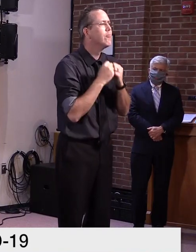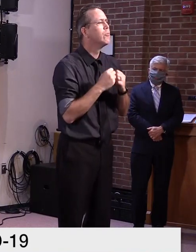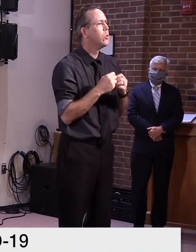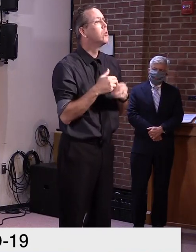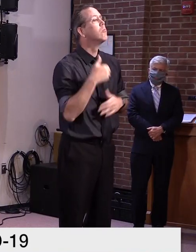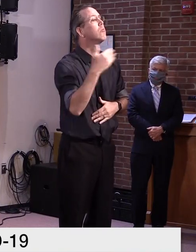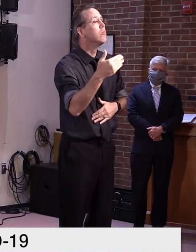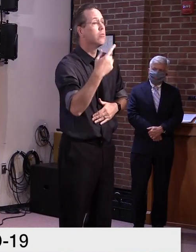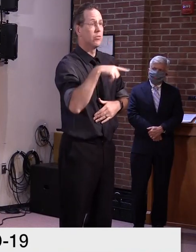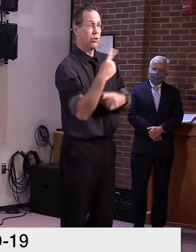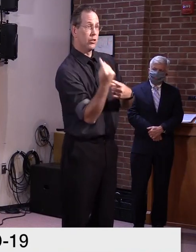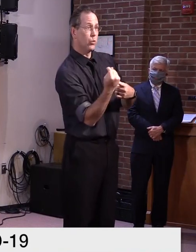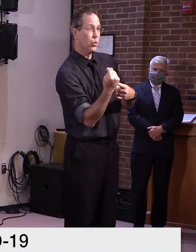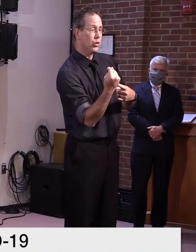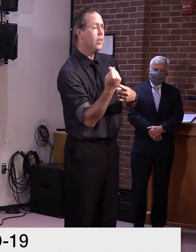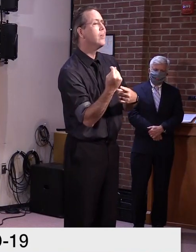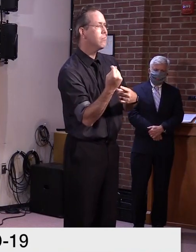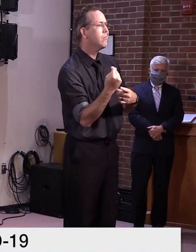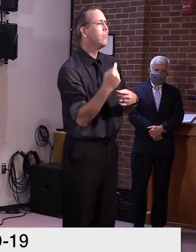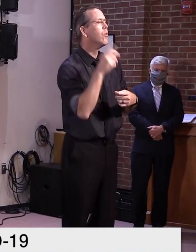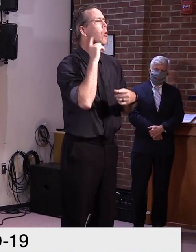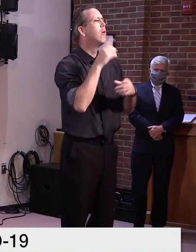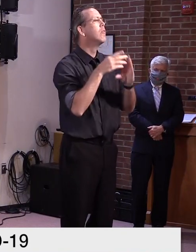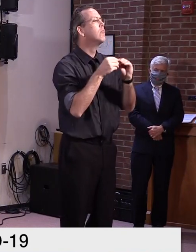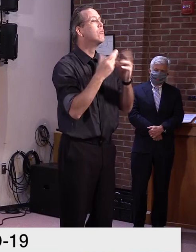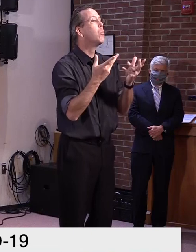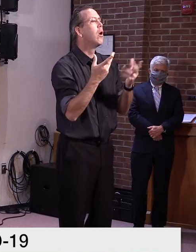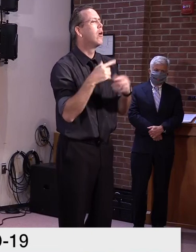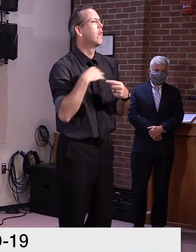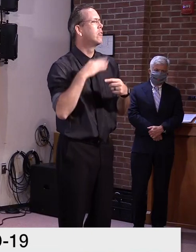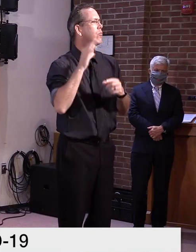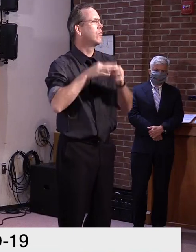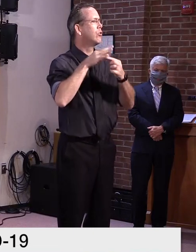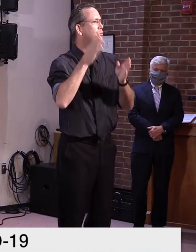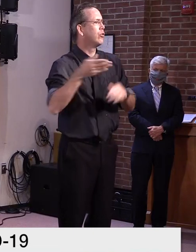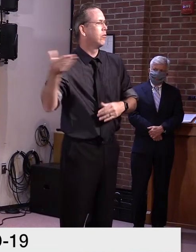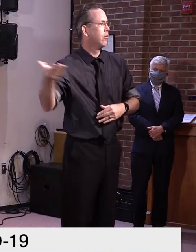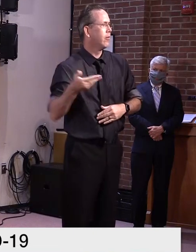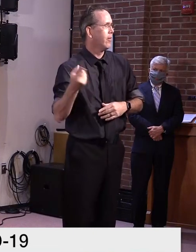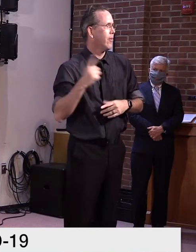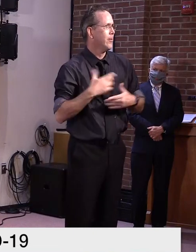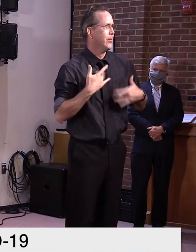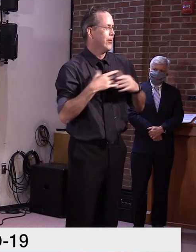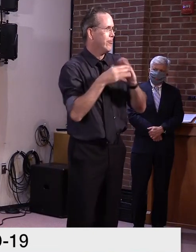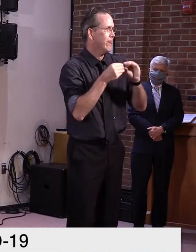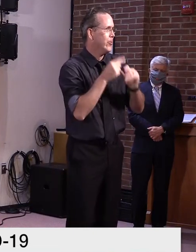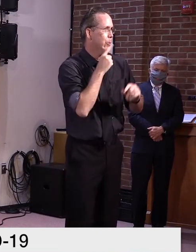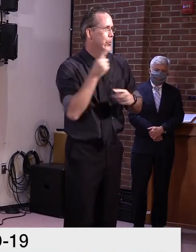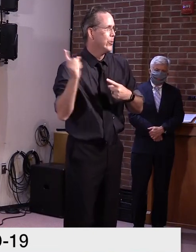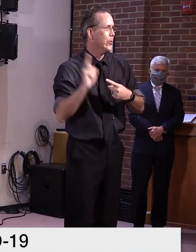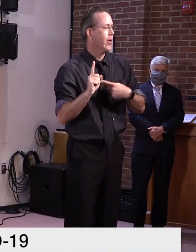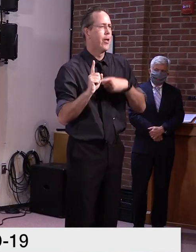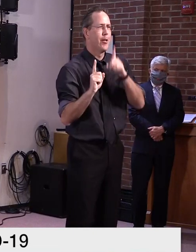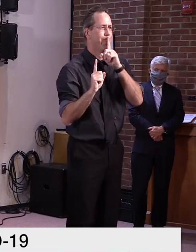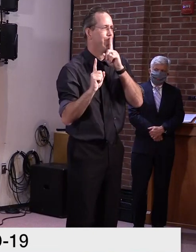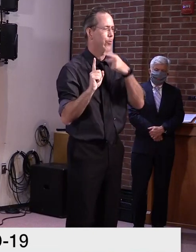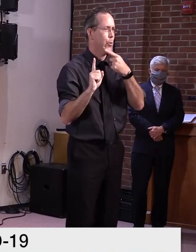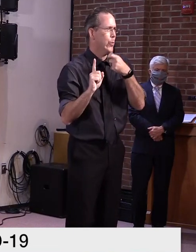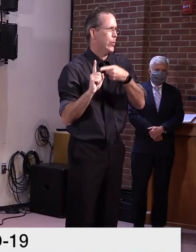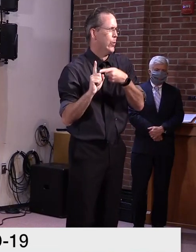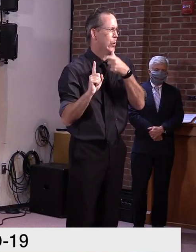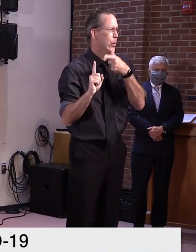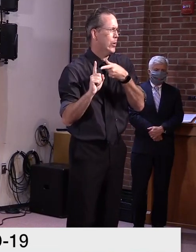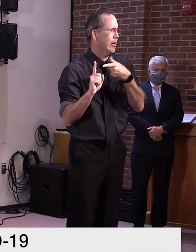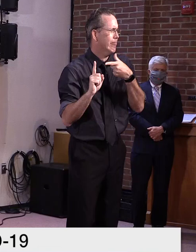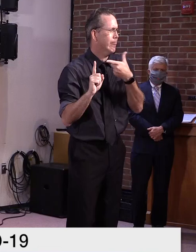we're going to have a special guest on Tuesday. I'm excited about, uh, the guests. We're not ready to release the name yet just in case something happens